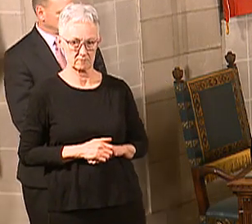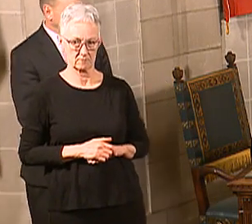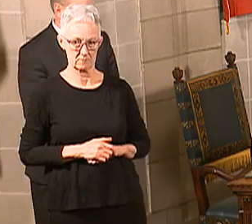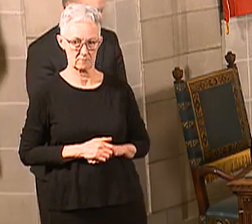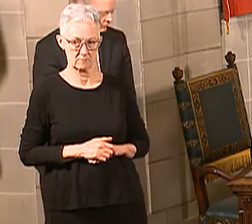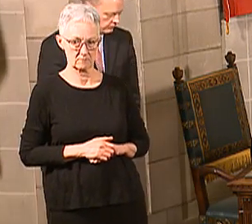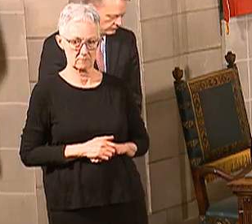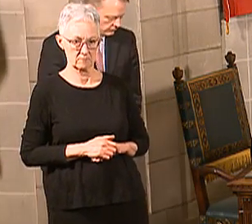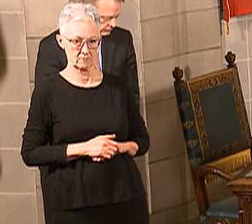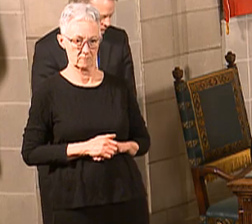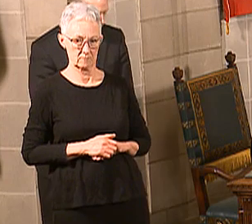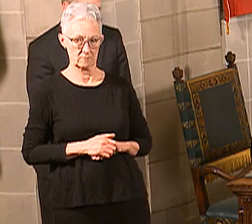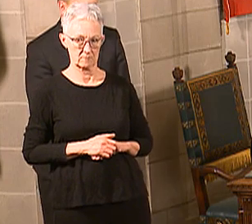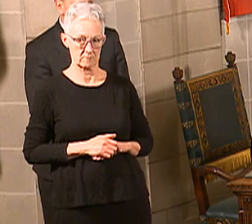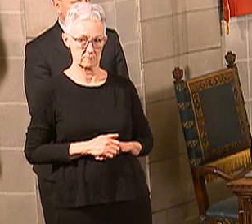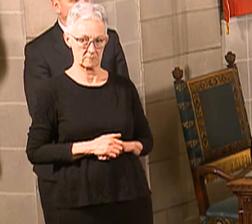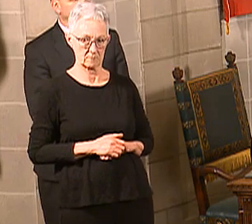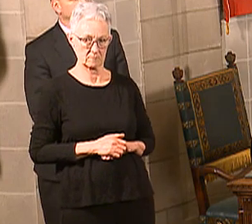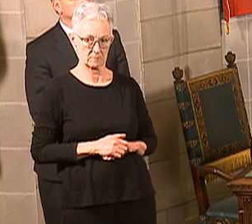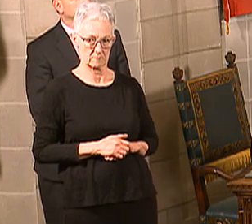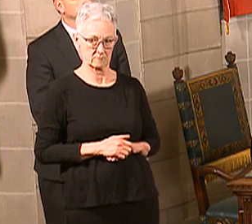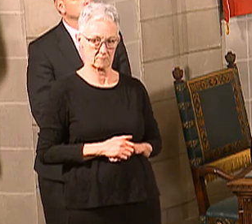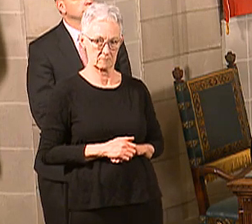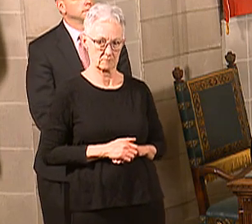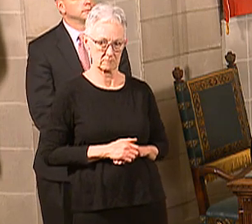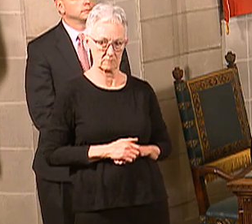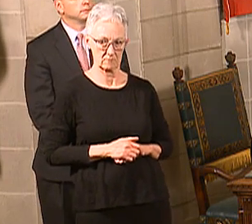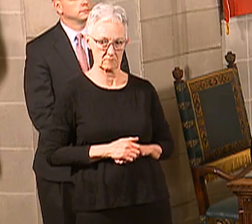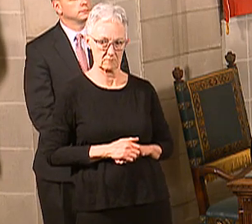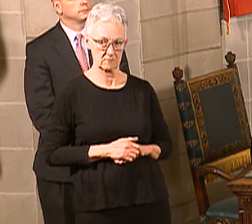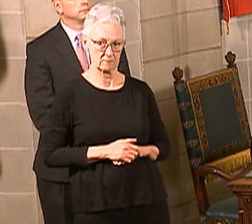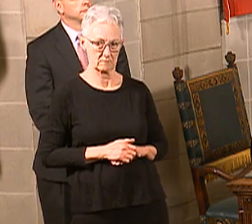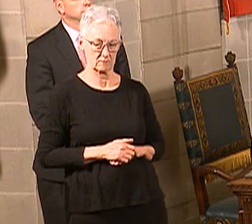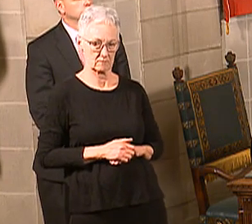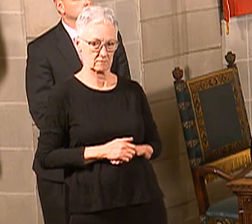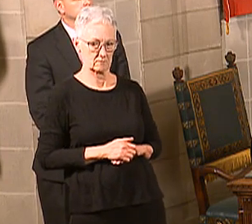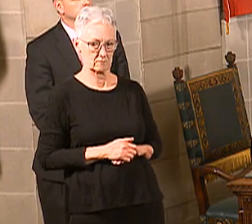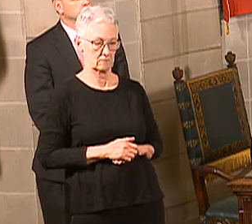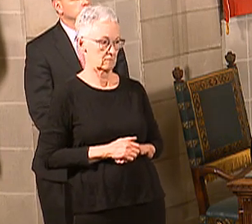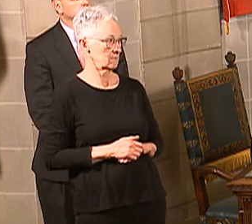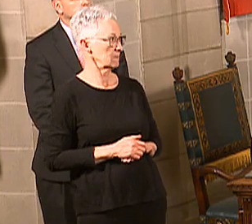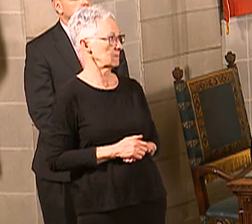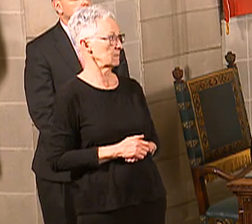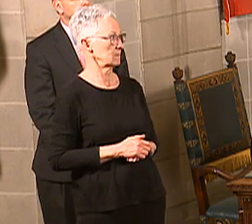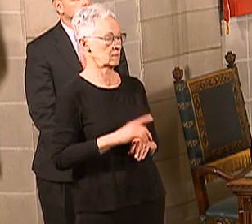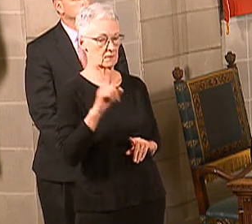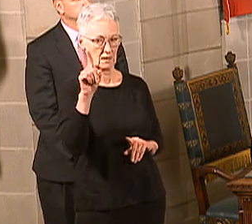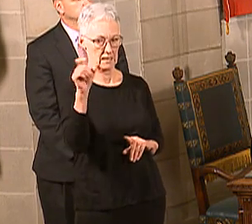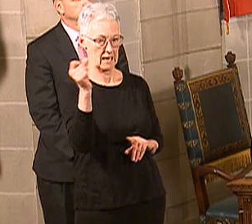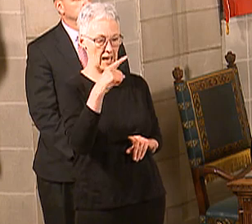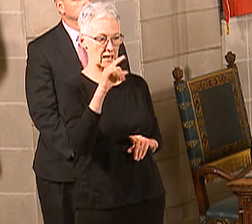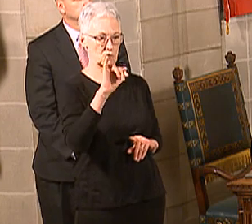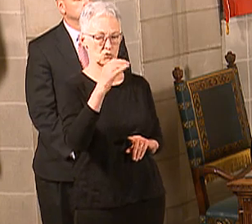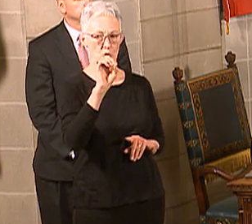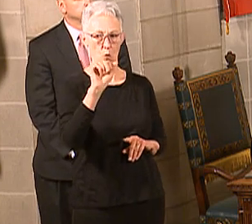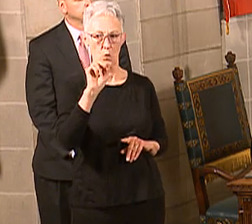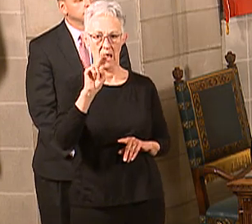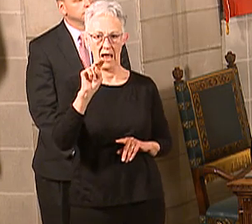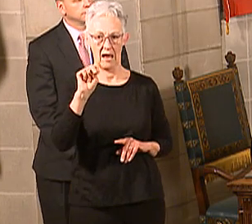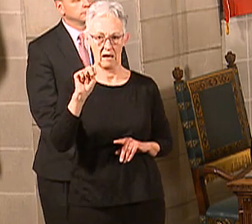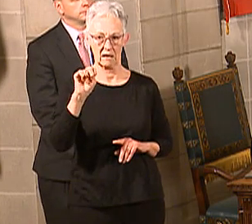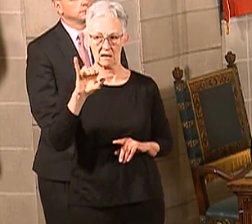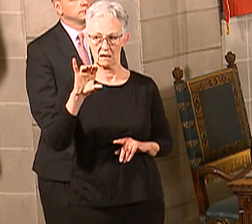-19? They've heard that the cost for the initial test could be up to $2,000. So, Joanne Young from the Journal of Star asks,